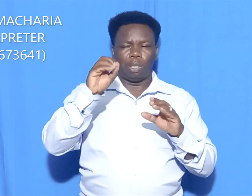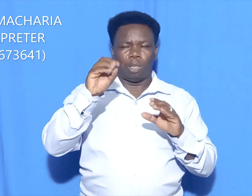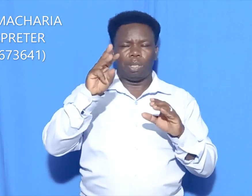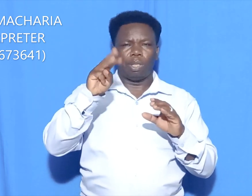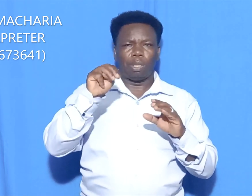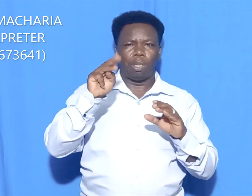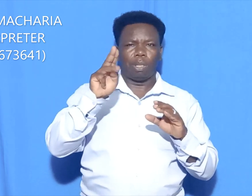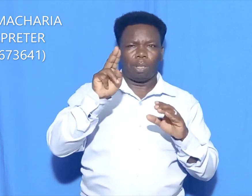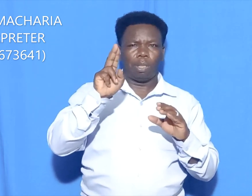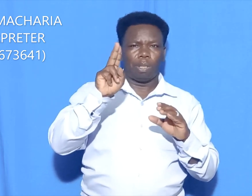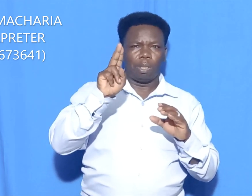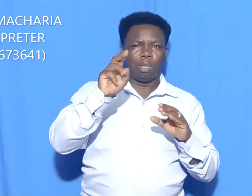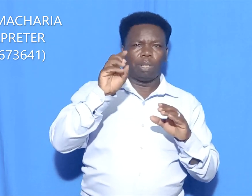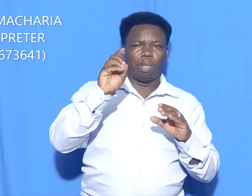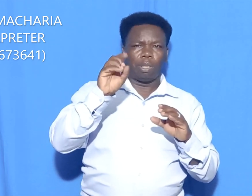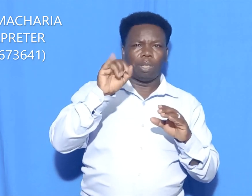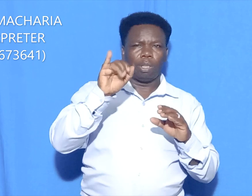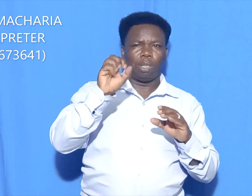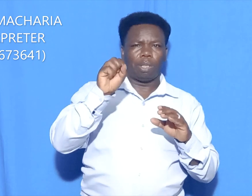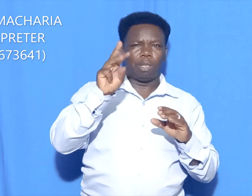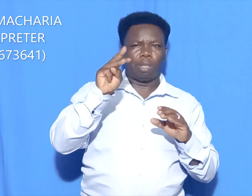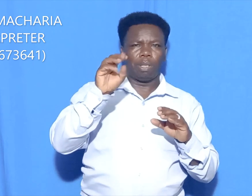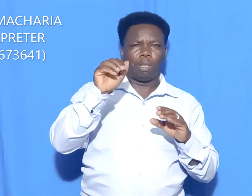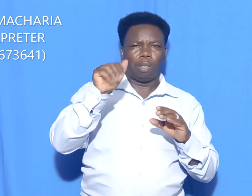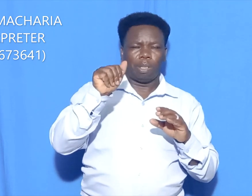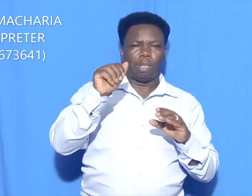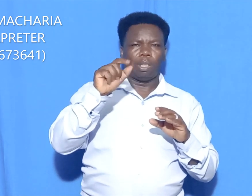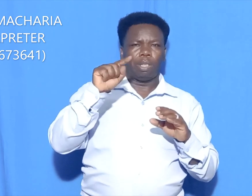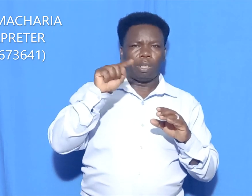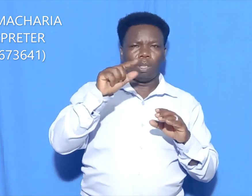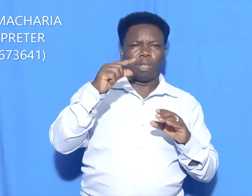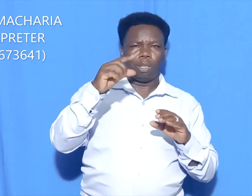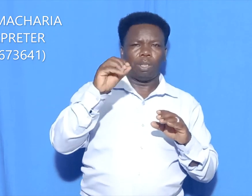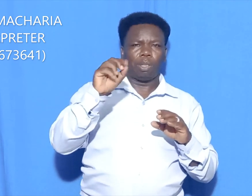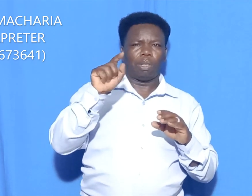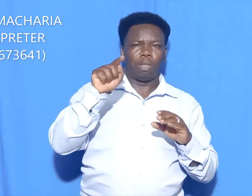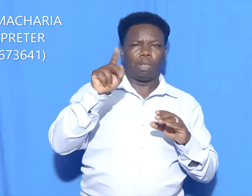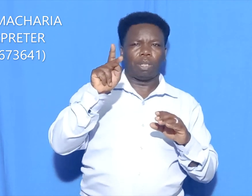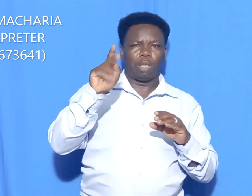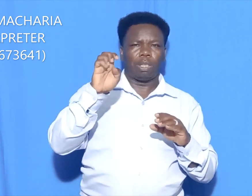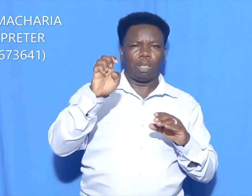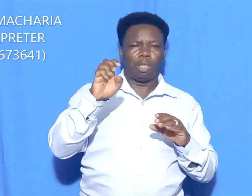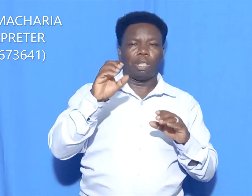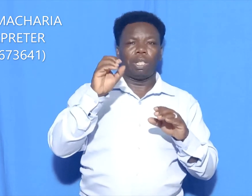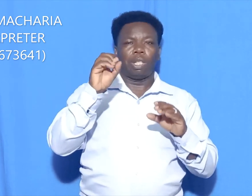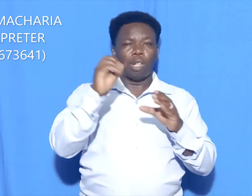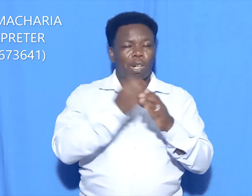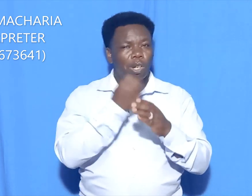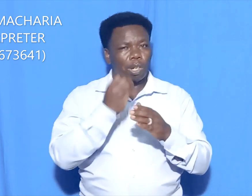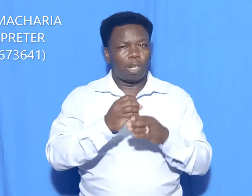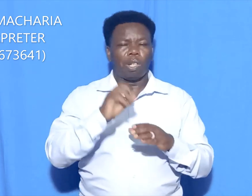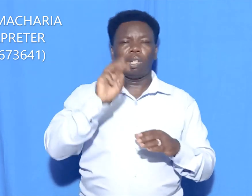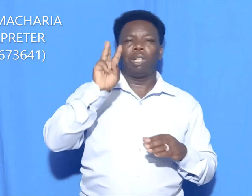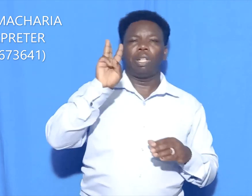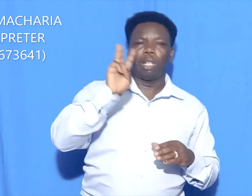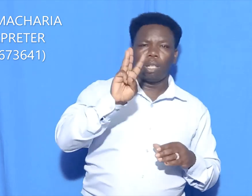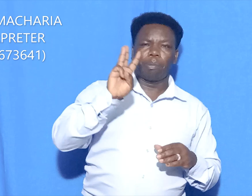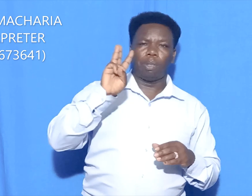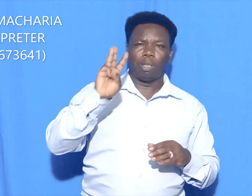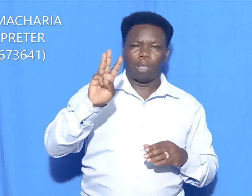or you can visit the website www.oplusman